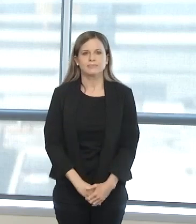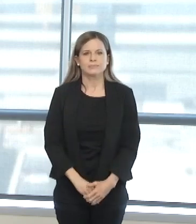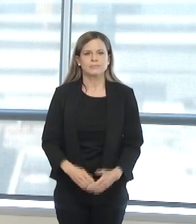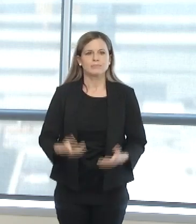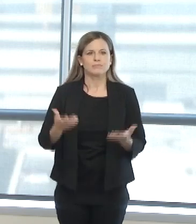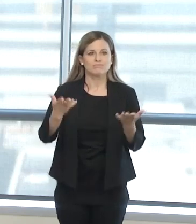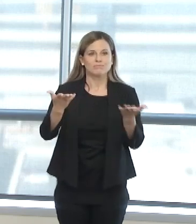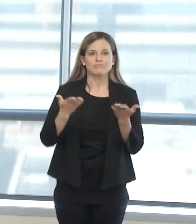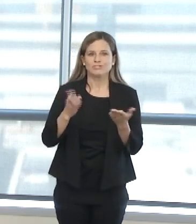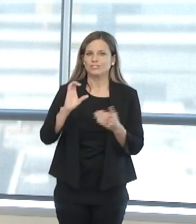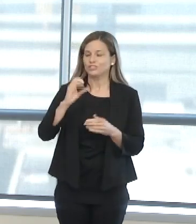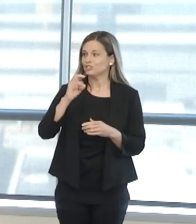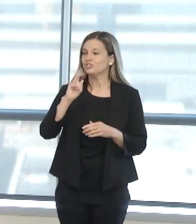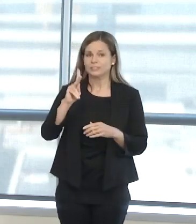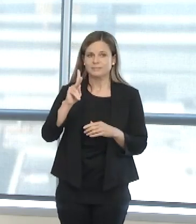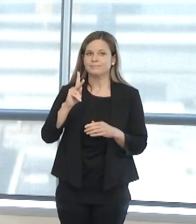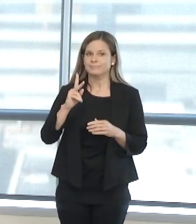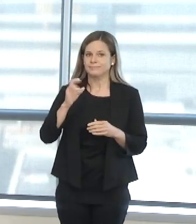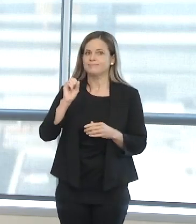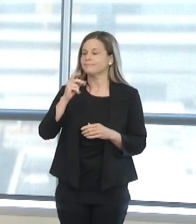President and CEO of OU Medicine.